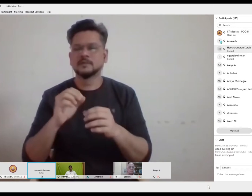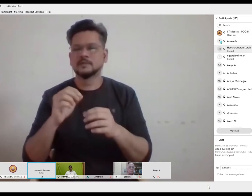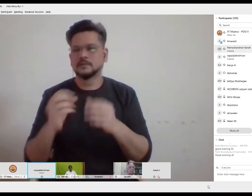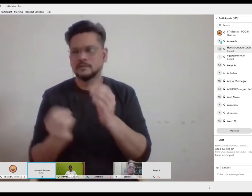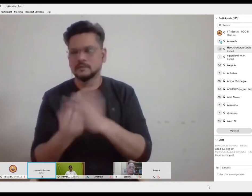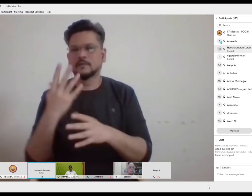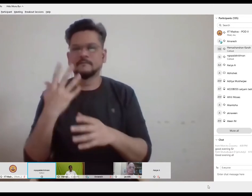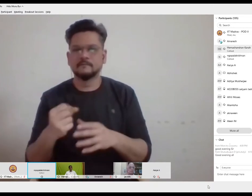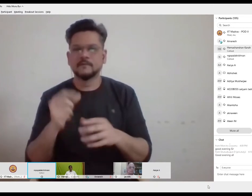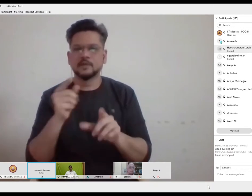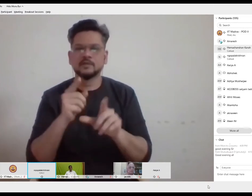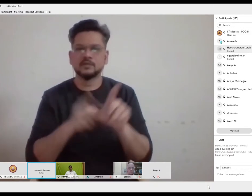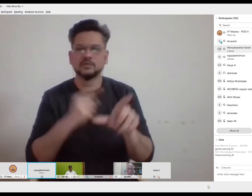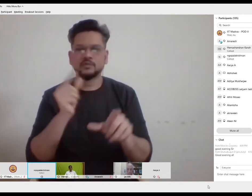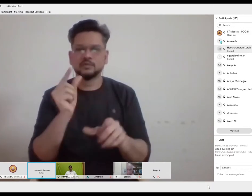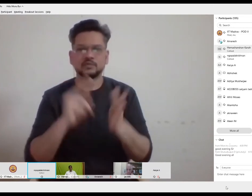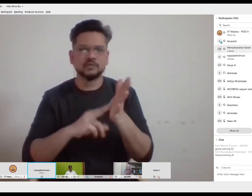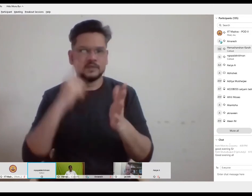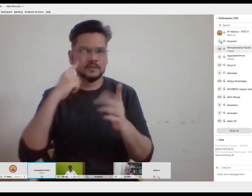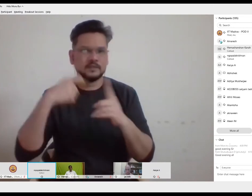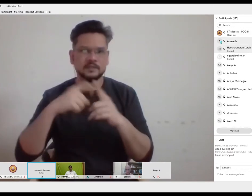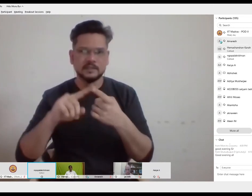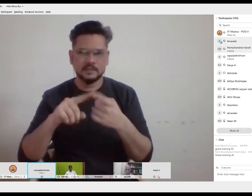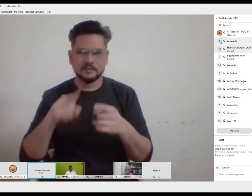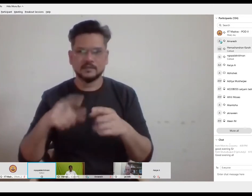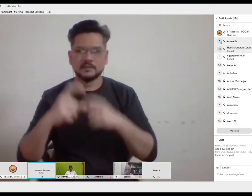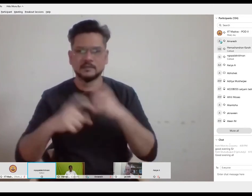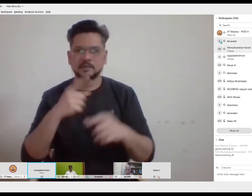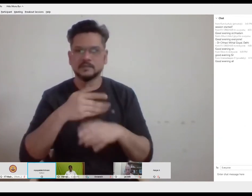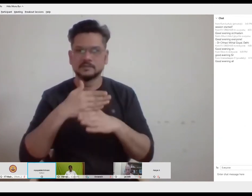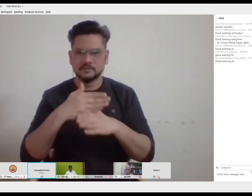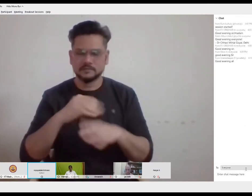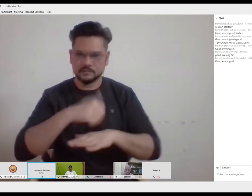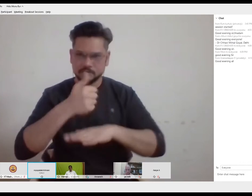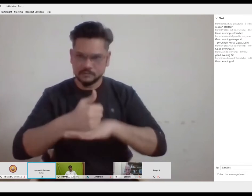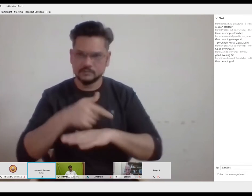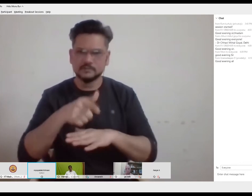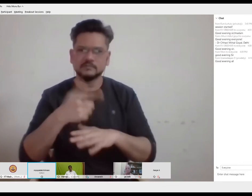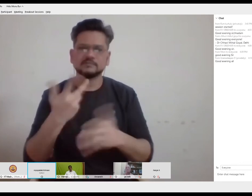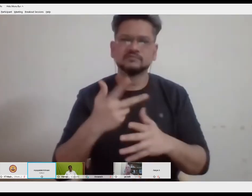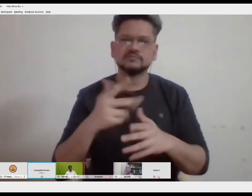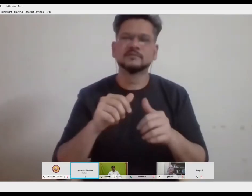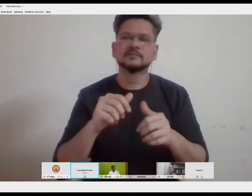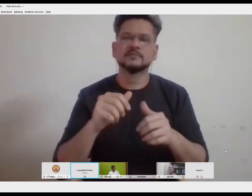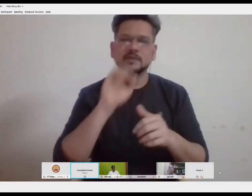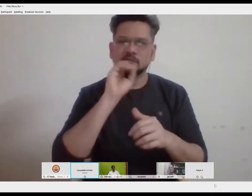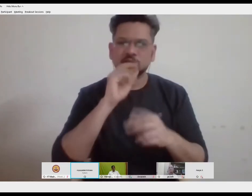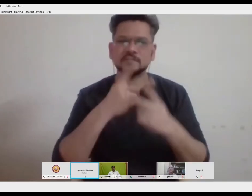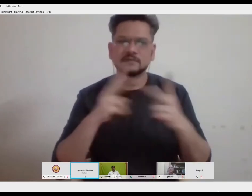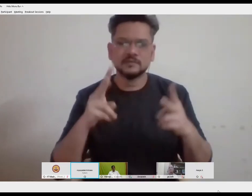the millions of deaf people in India to be able to access information in sign language and I'm also